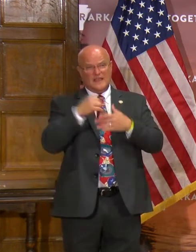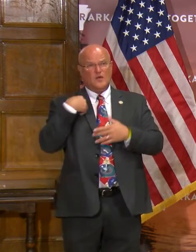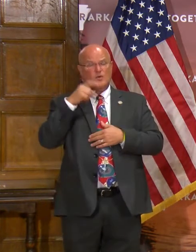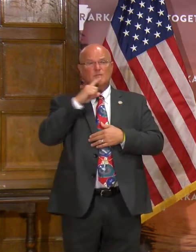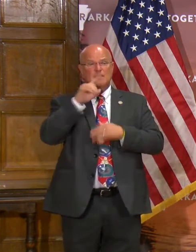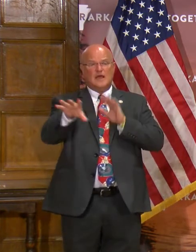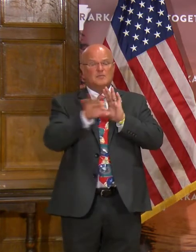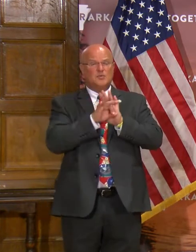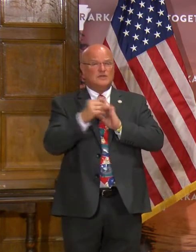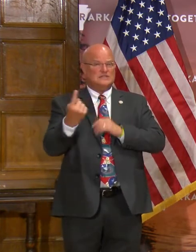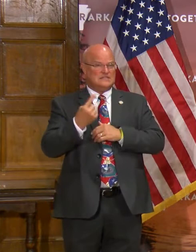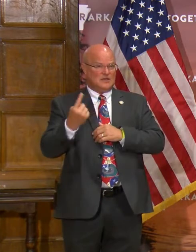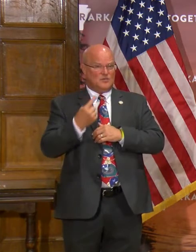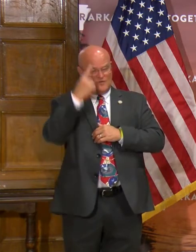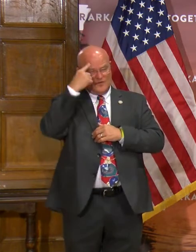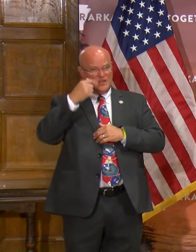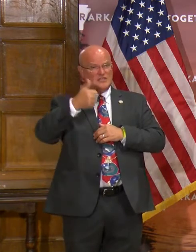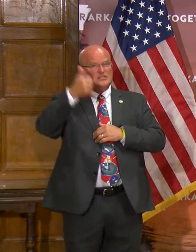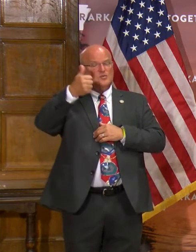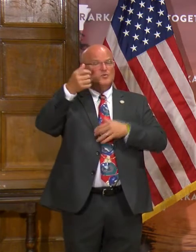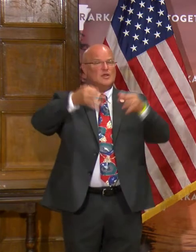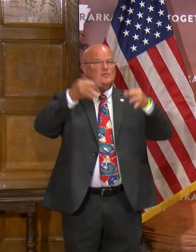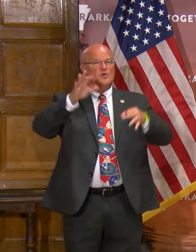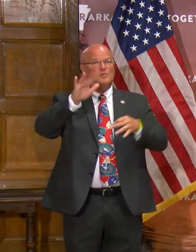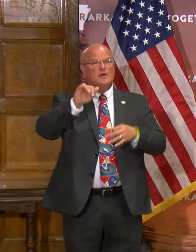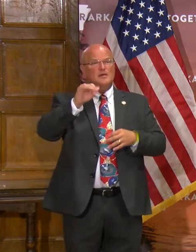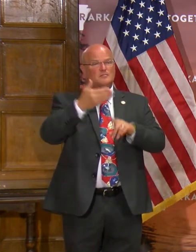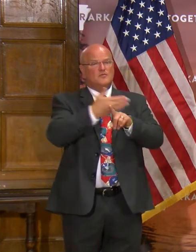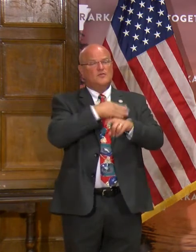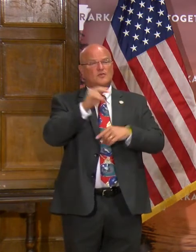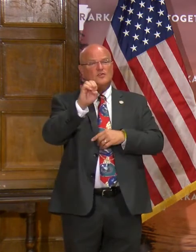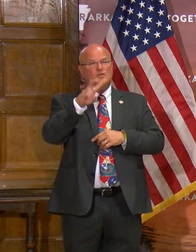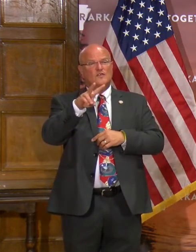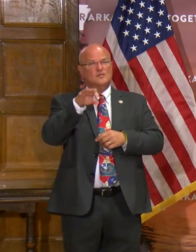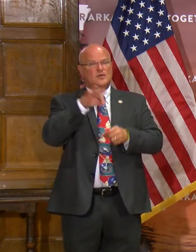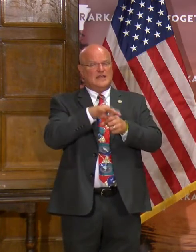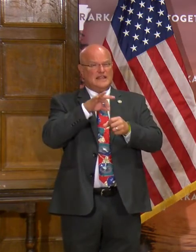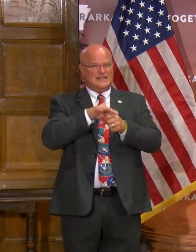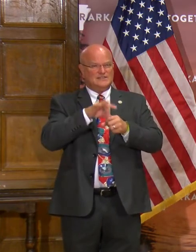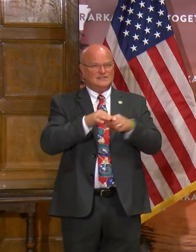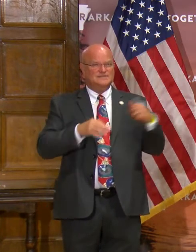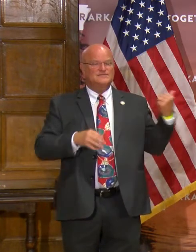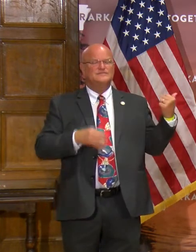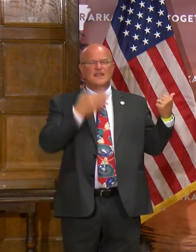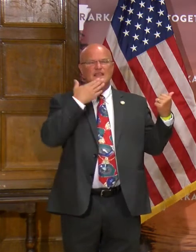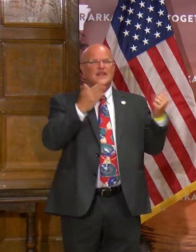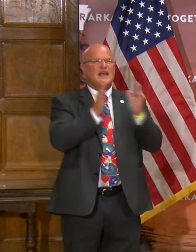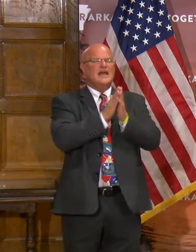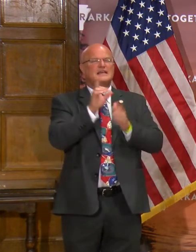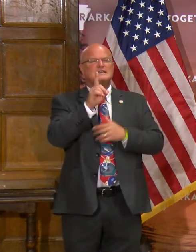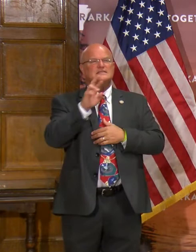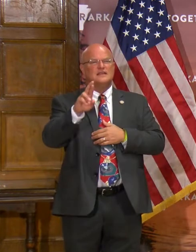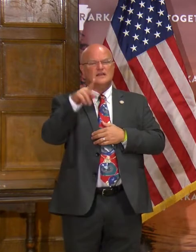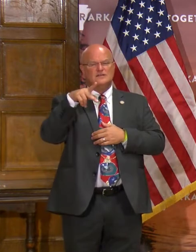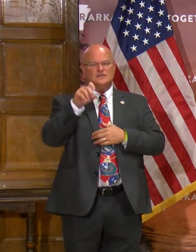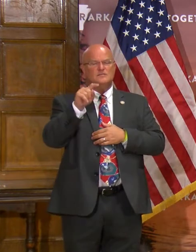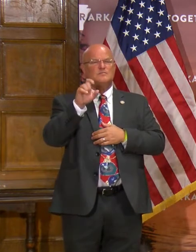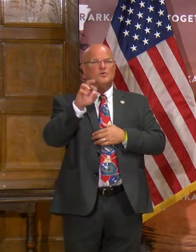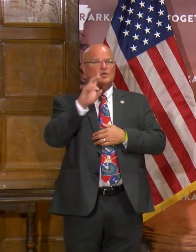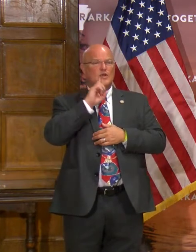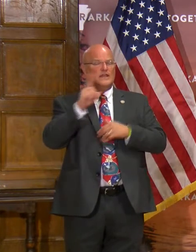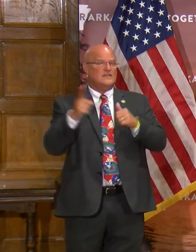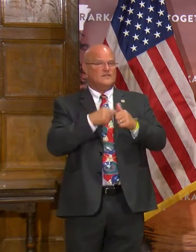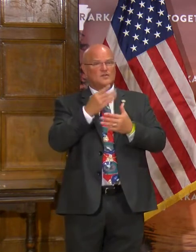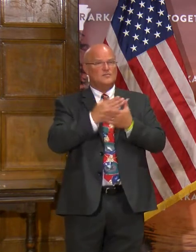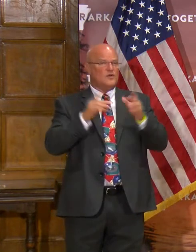should be appointing someone to the Supreme Court prior to the November election? Thank you. Thank And I'll Dr. Porter to answer the